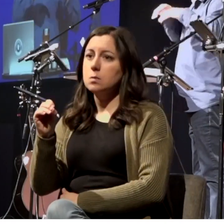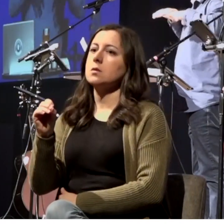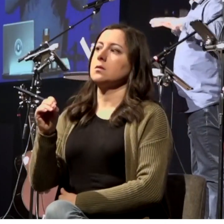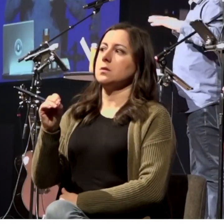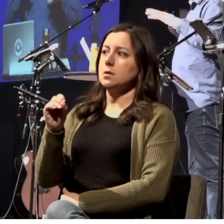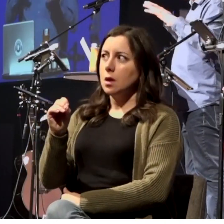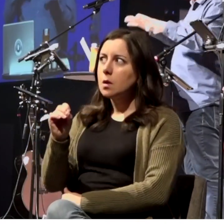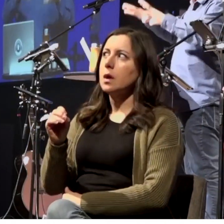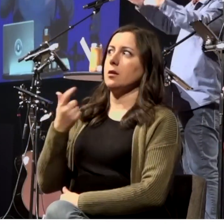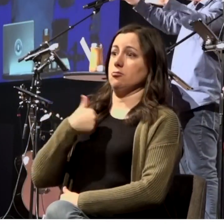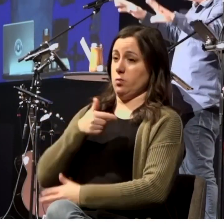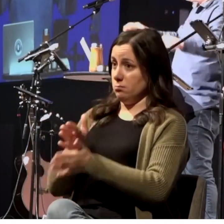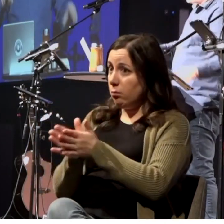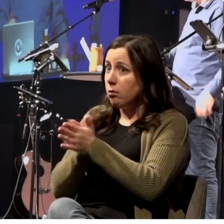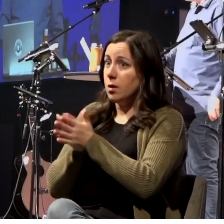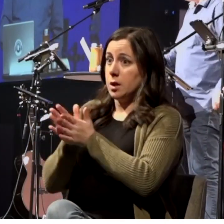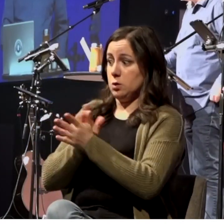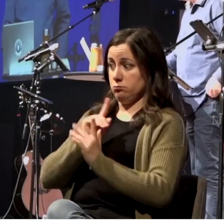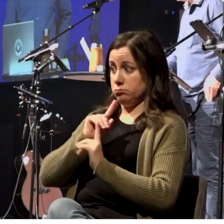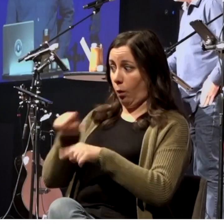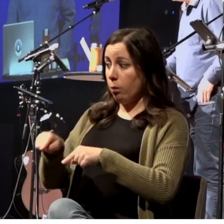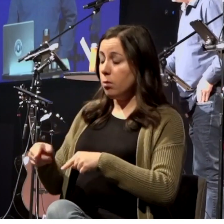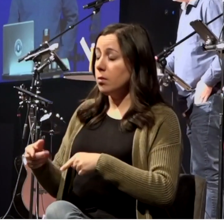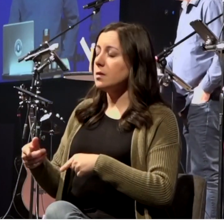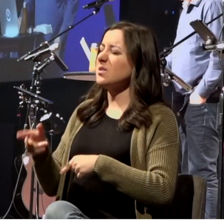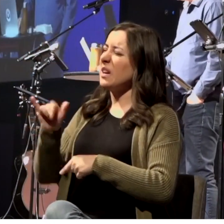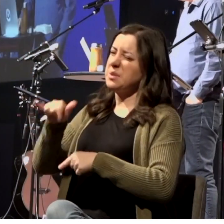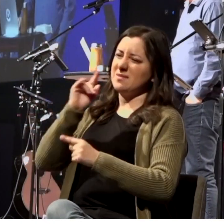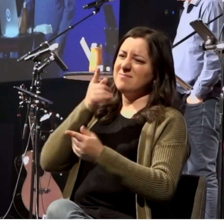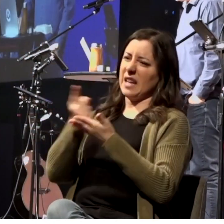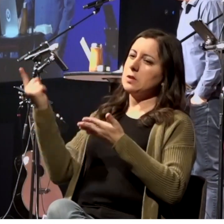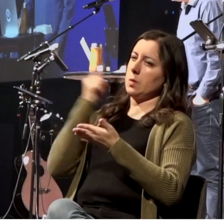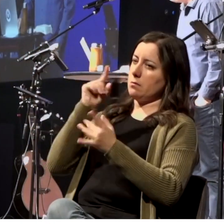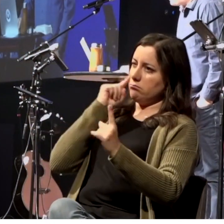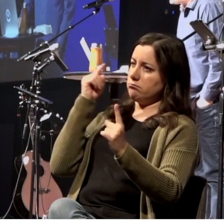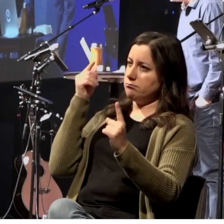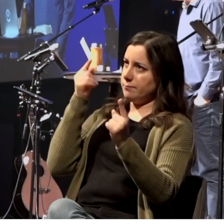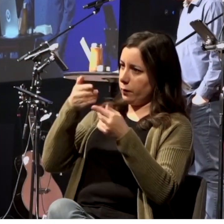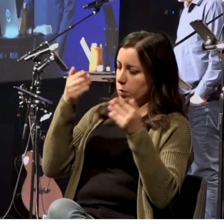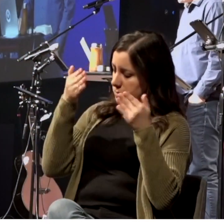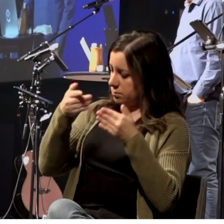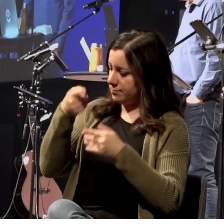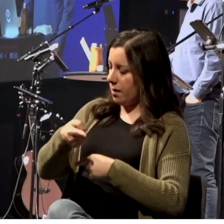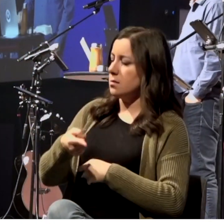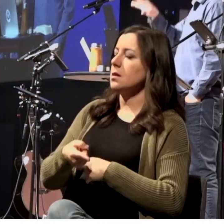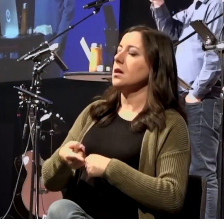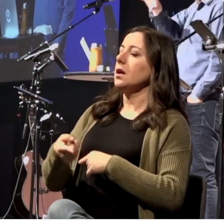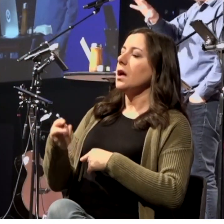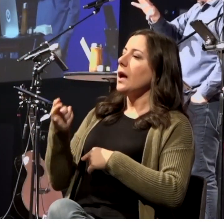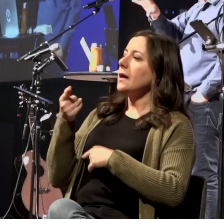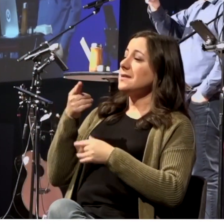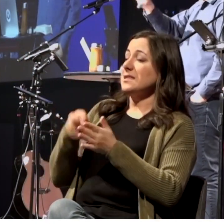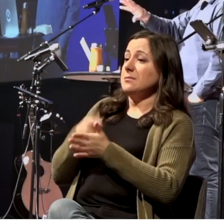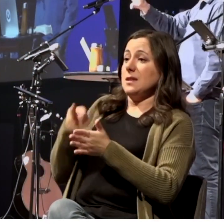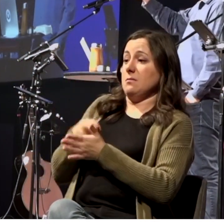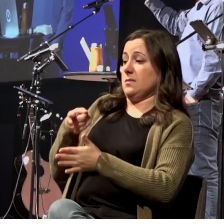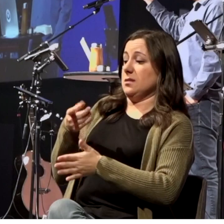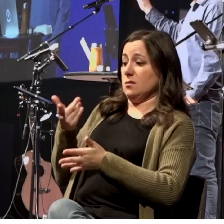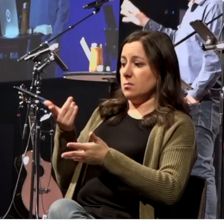along the way? That was the focus of our message last week. And we focused on how God led Paul and his